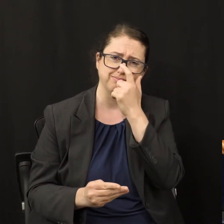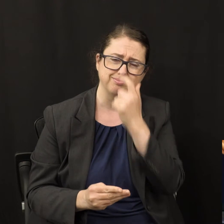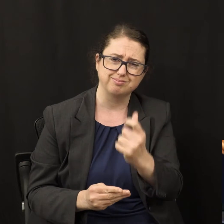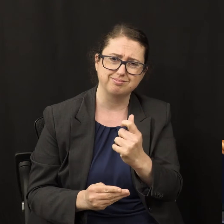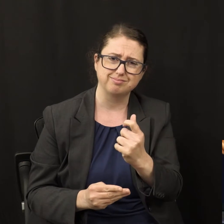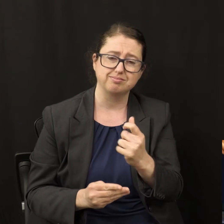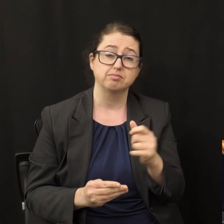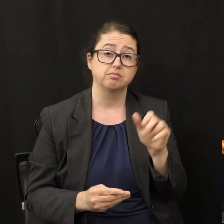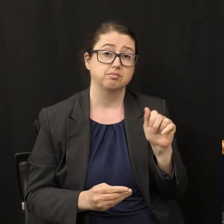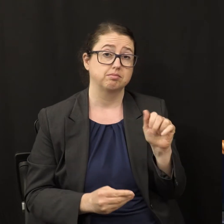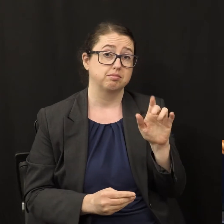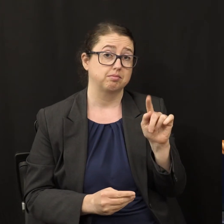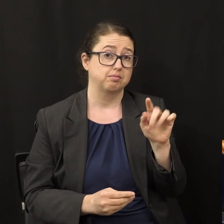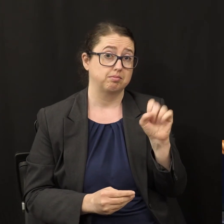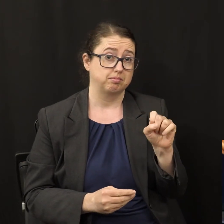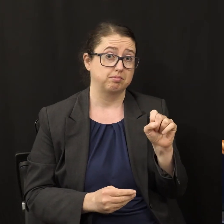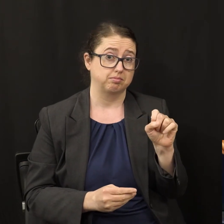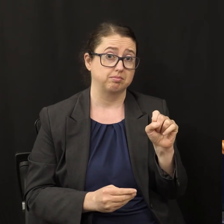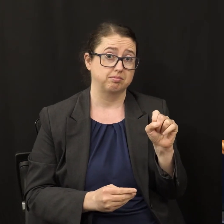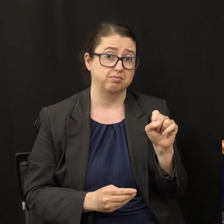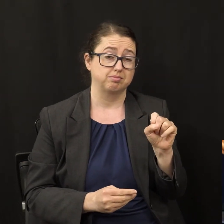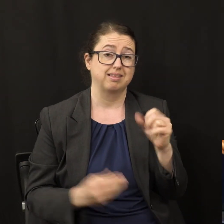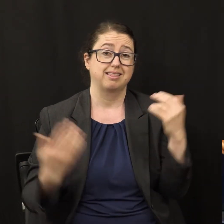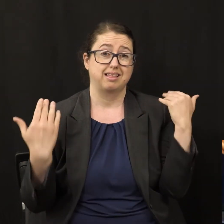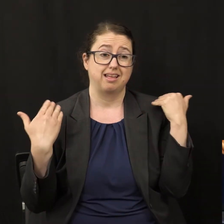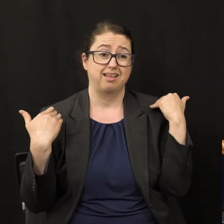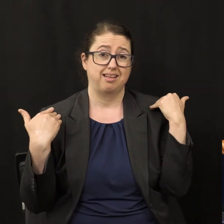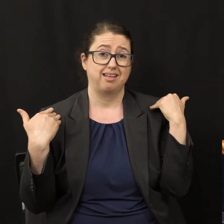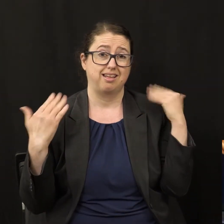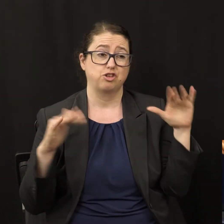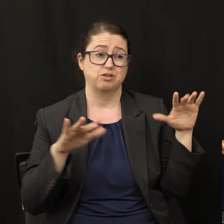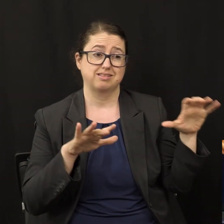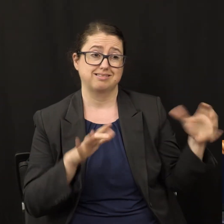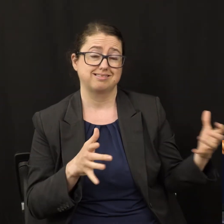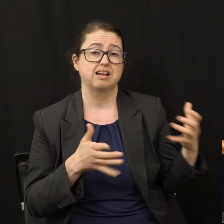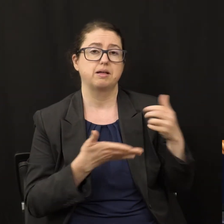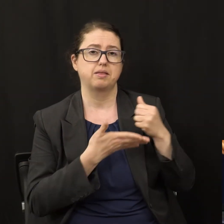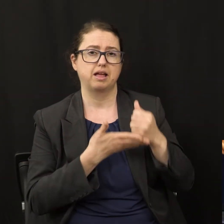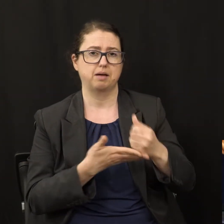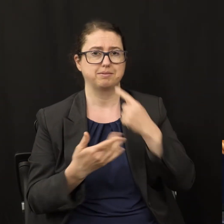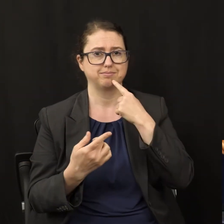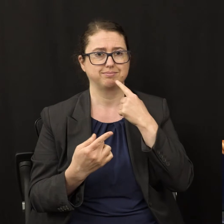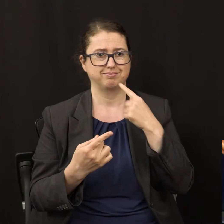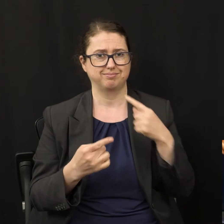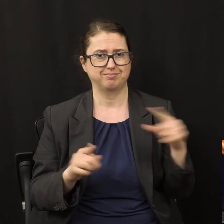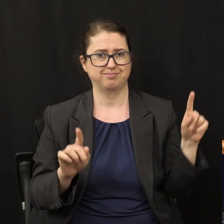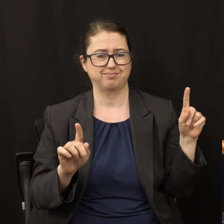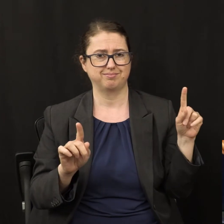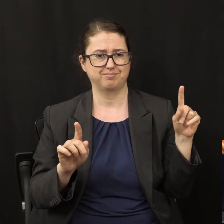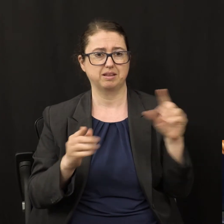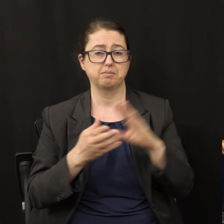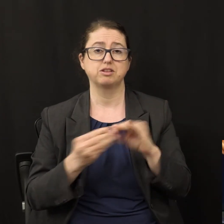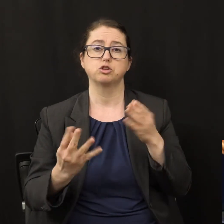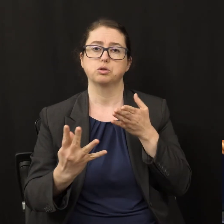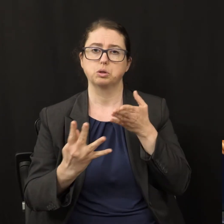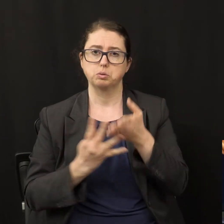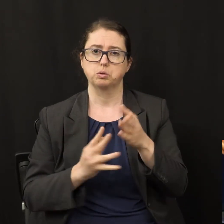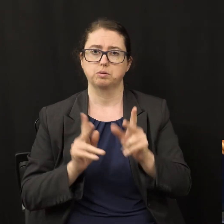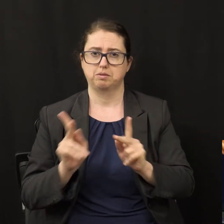of Acts, the angels actually help in the proclamation of the gospel through human beings. For example, in Acts